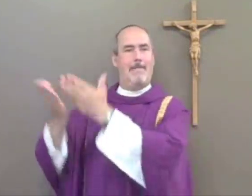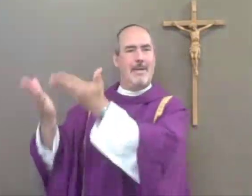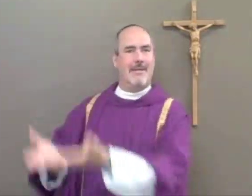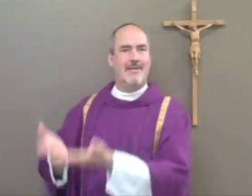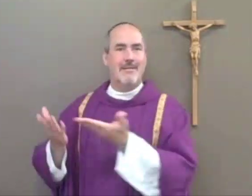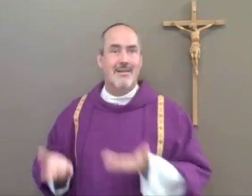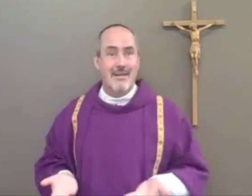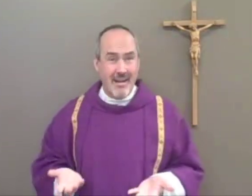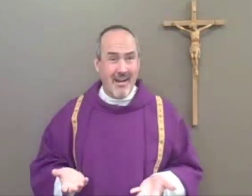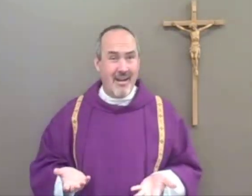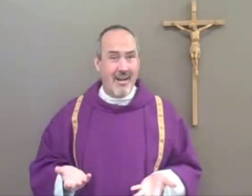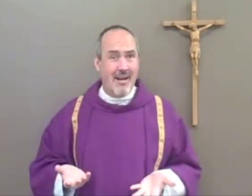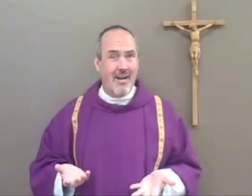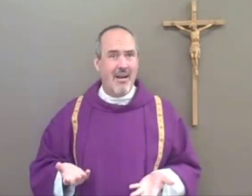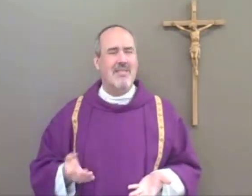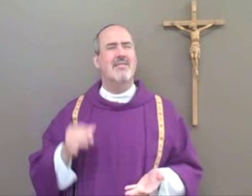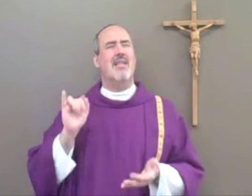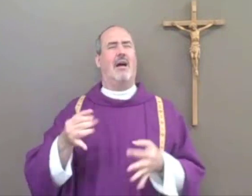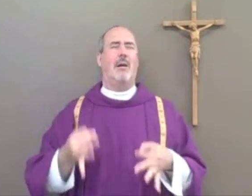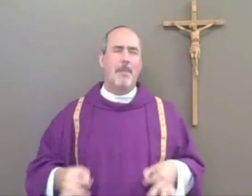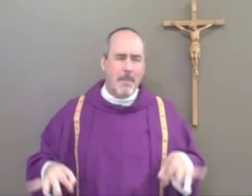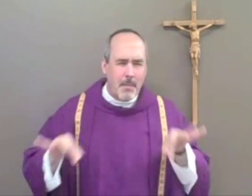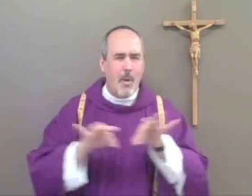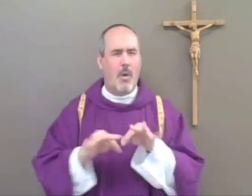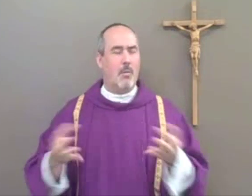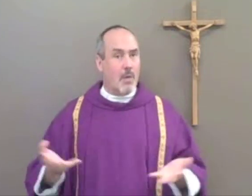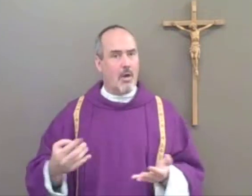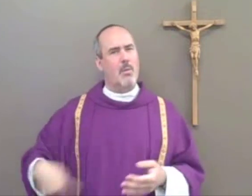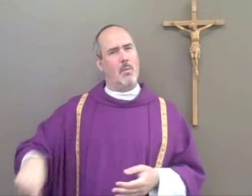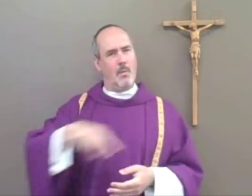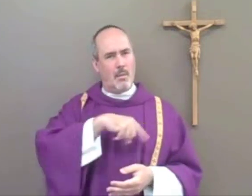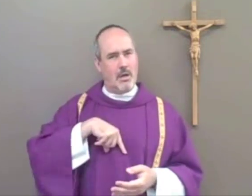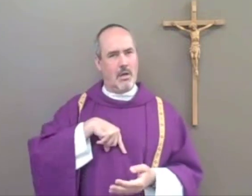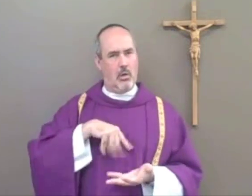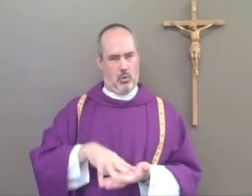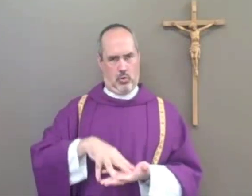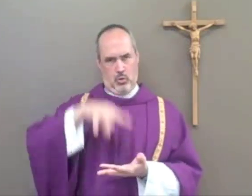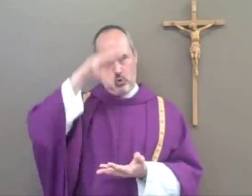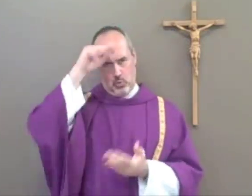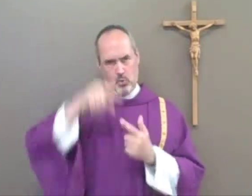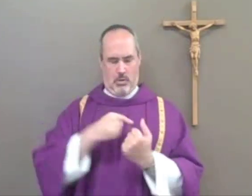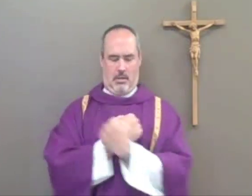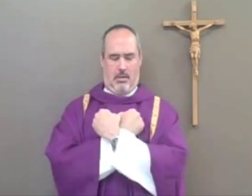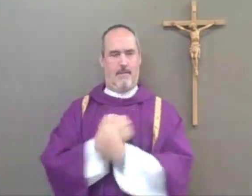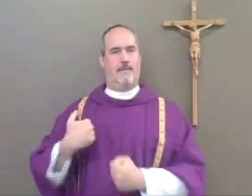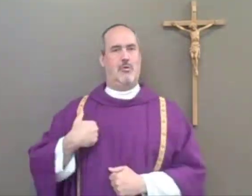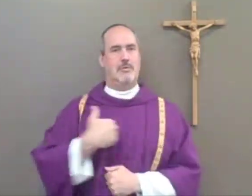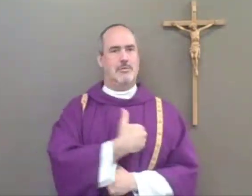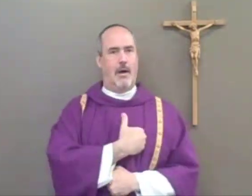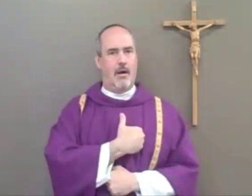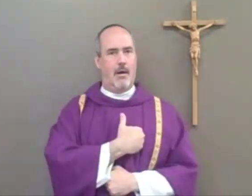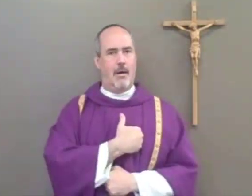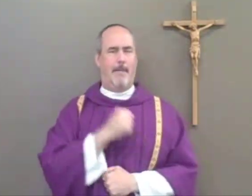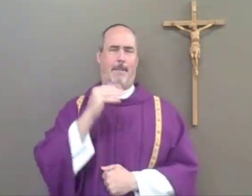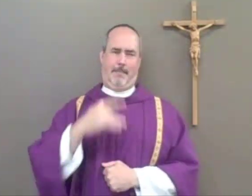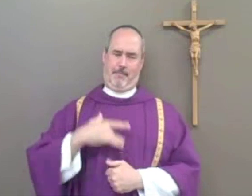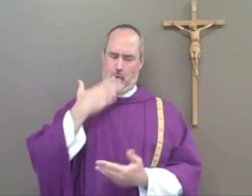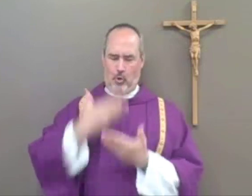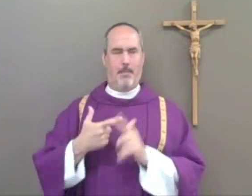because the world tells them who they're supposed to be. It's important for us to learn to love ourselves,